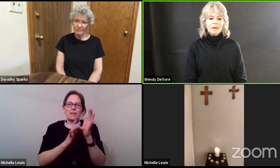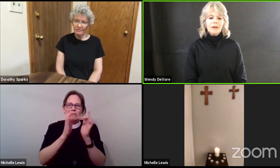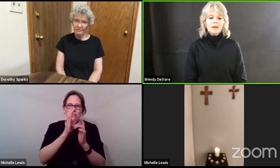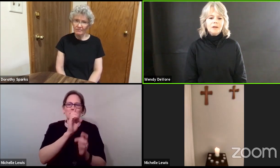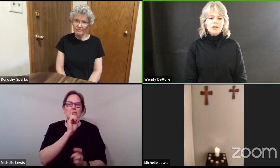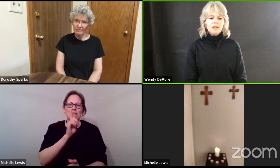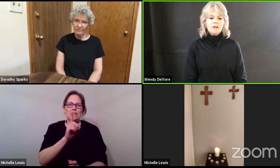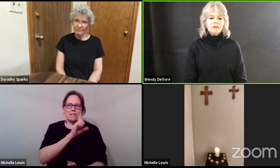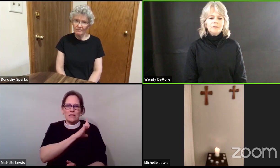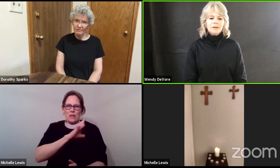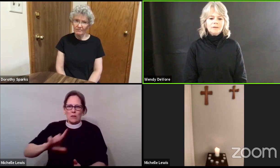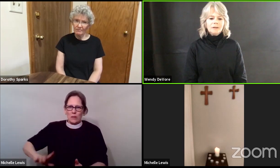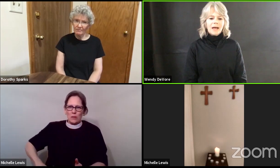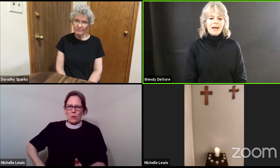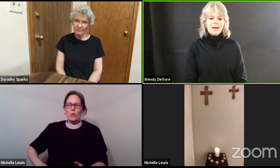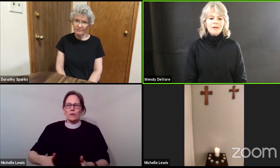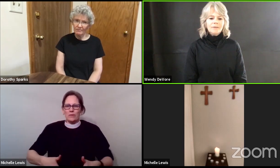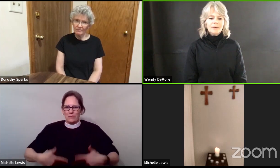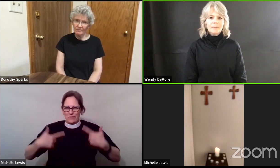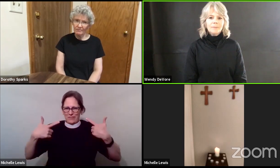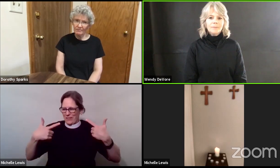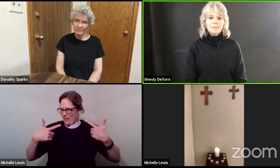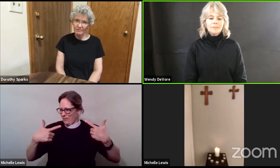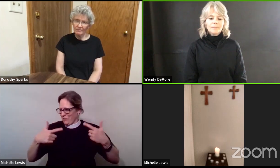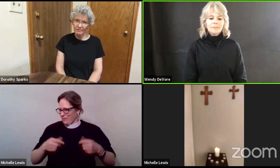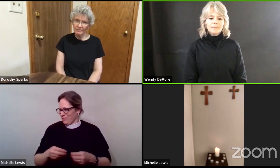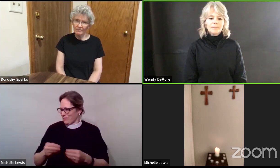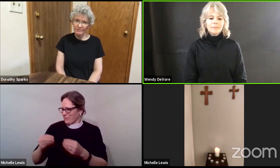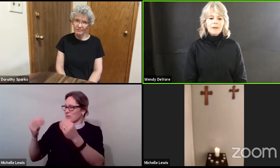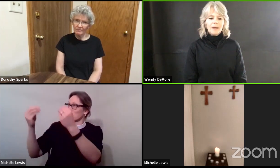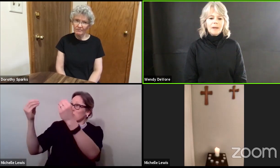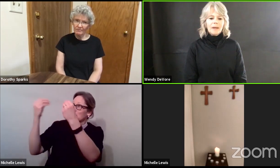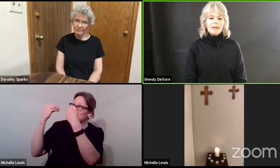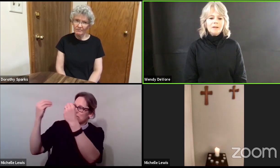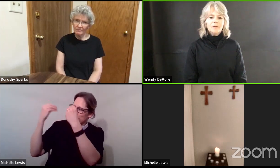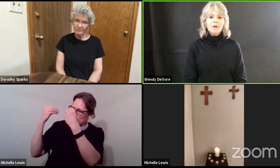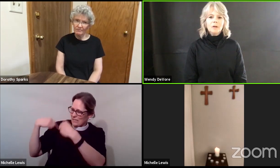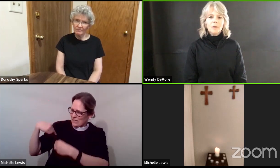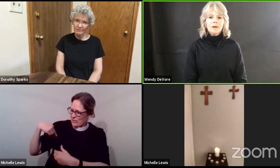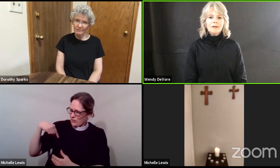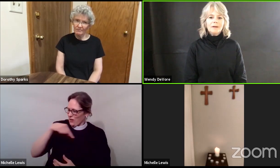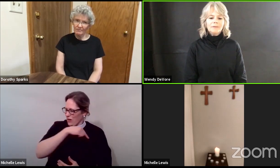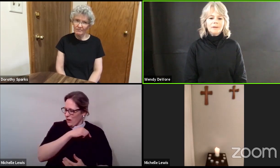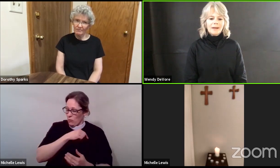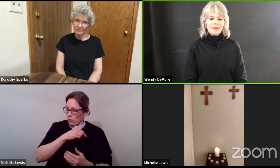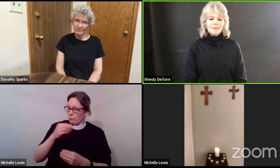Jesus is alive and is the Lord of life.